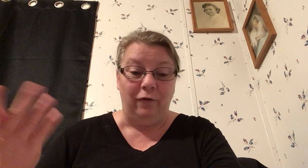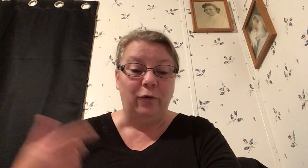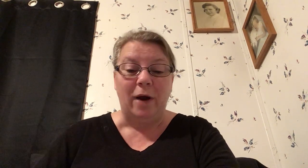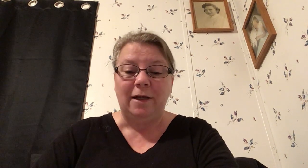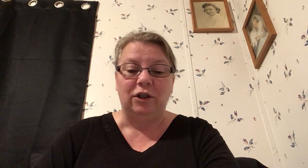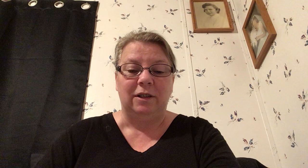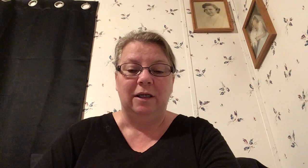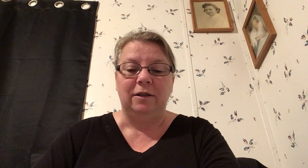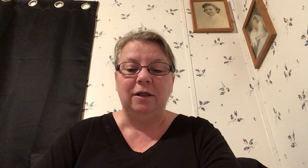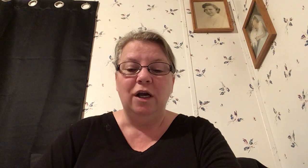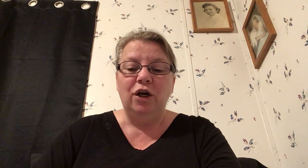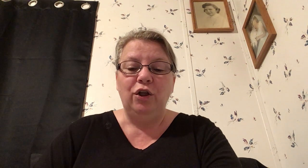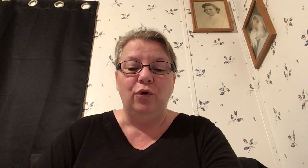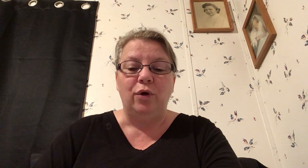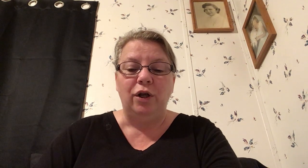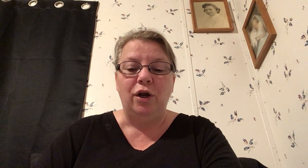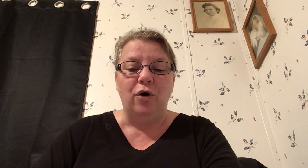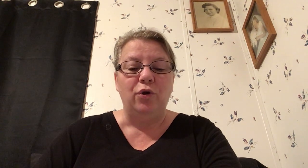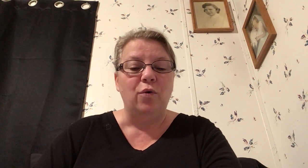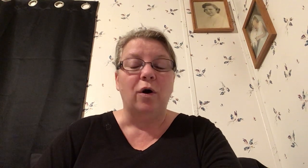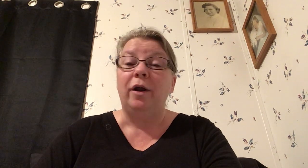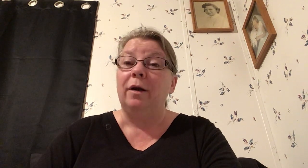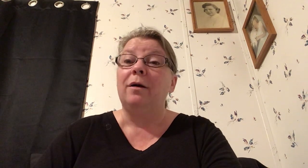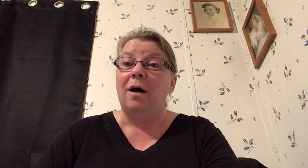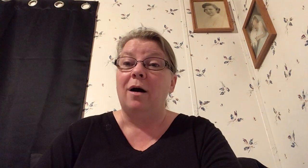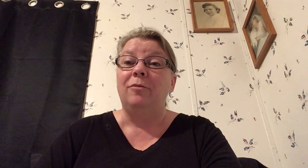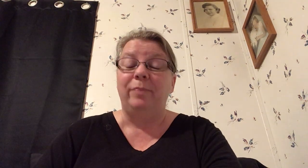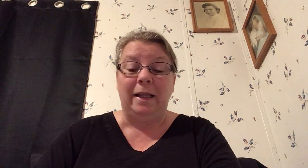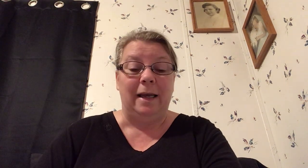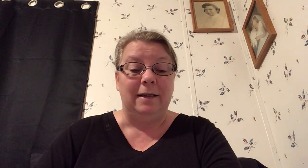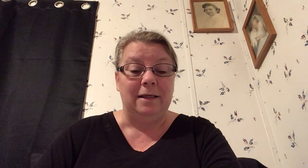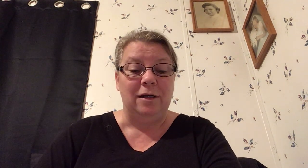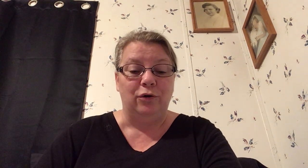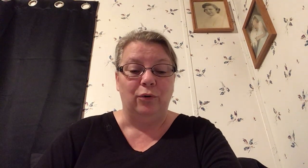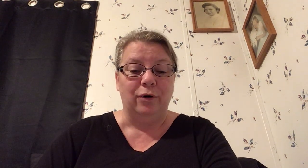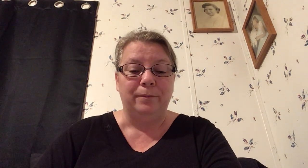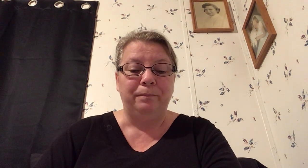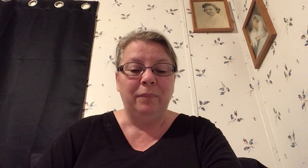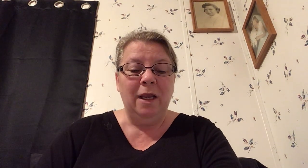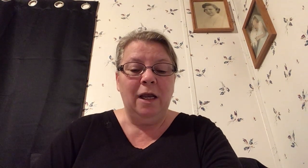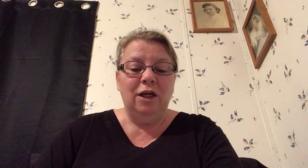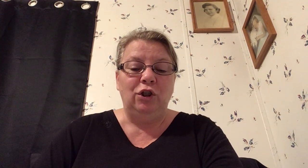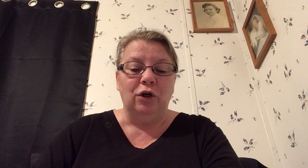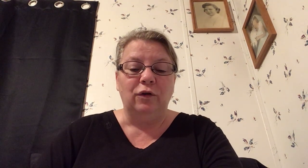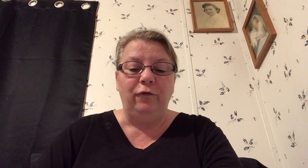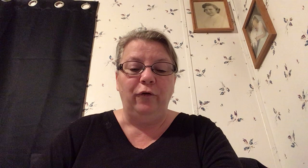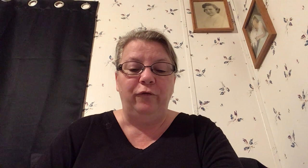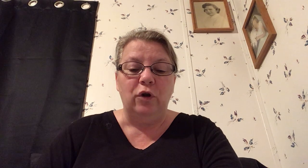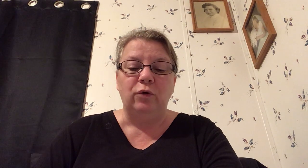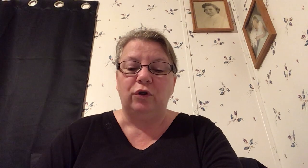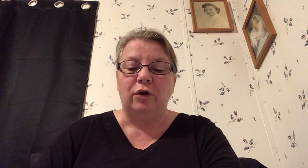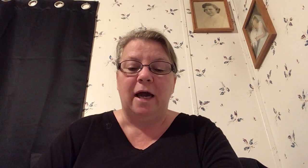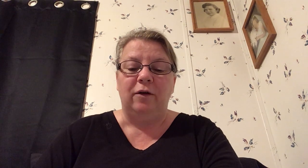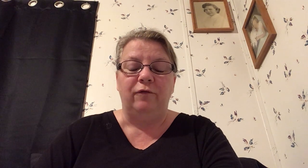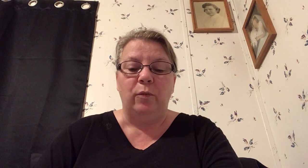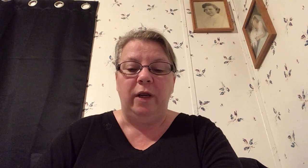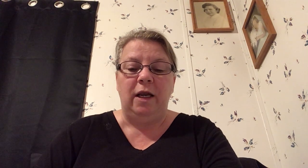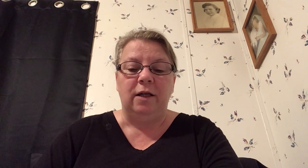for righteousness you can know you are in a god planned detour joseph refused her out of obedience